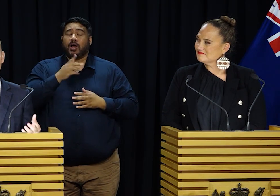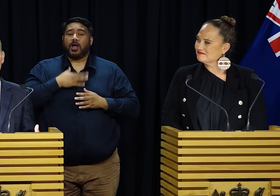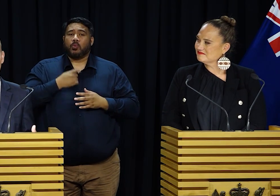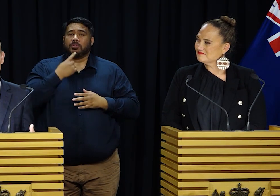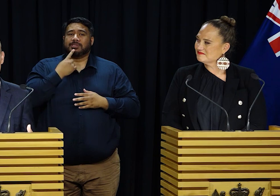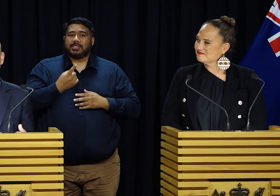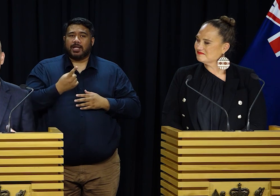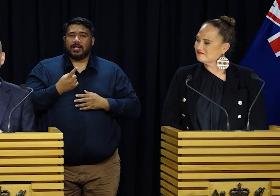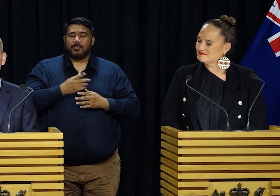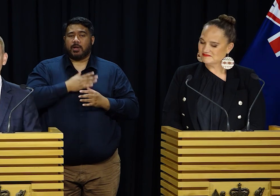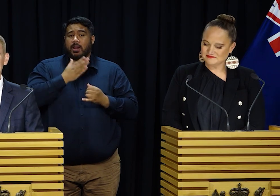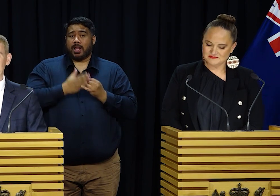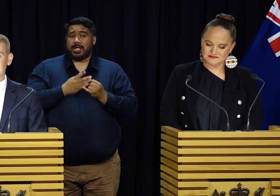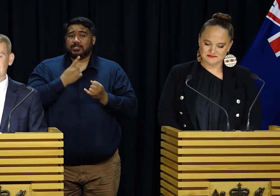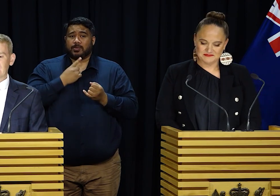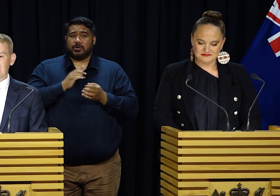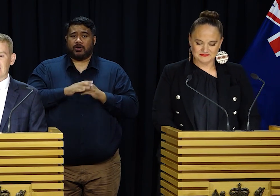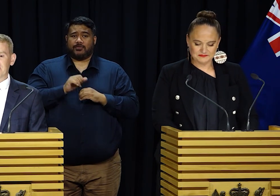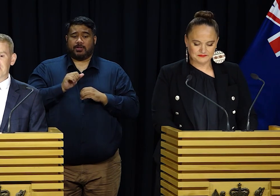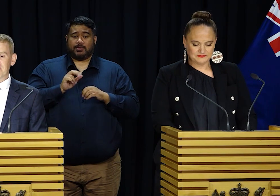that will be my final comment on the matter.